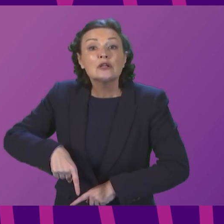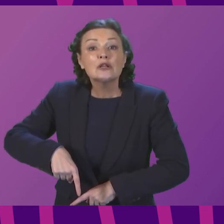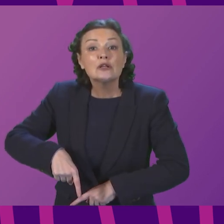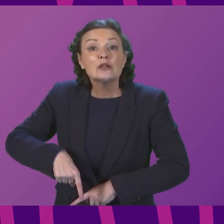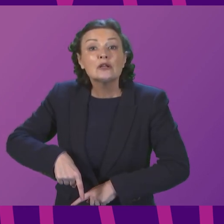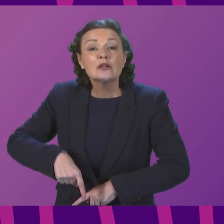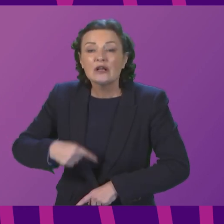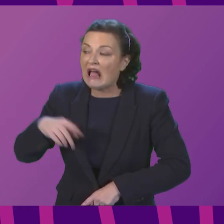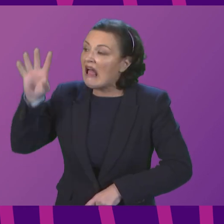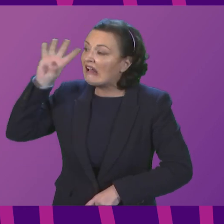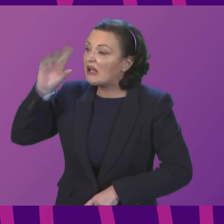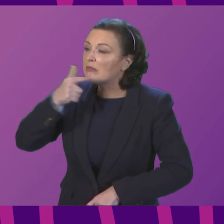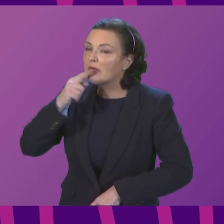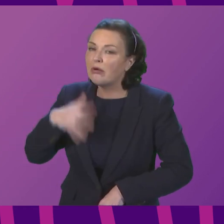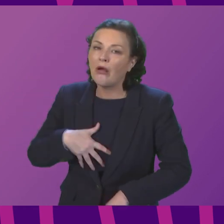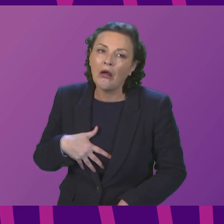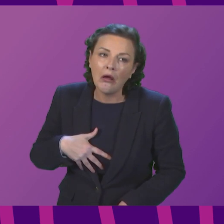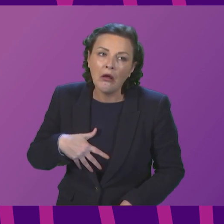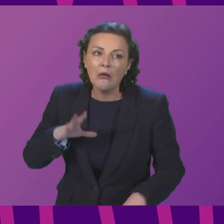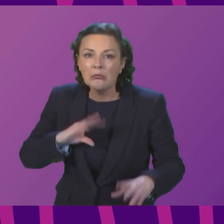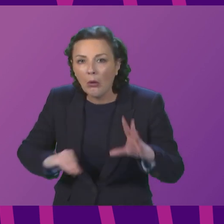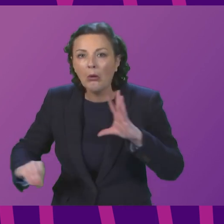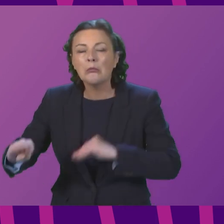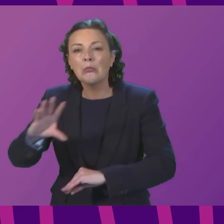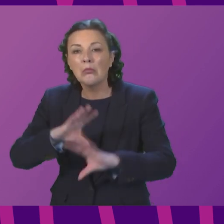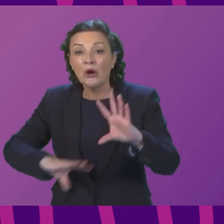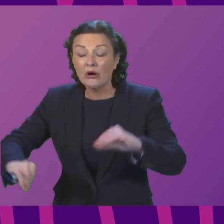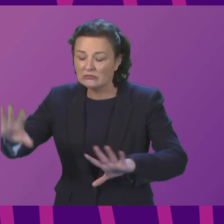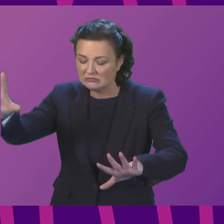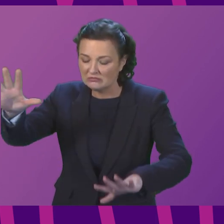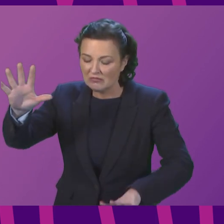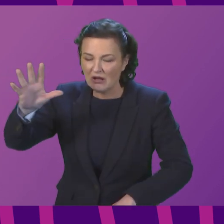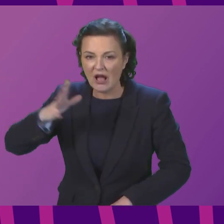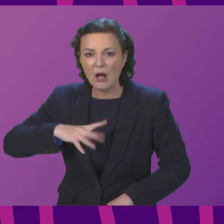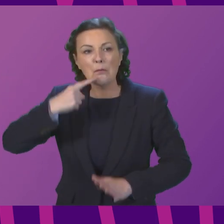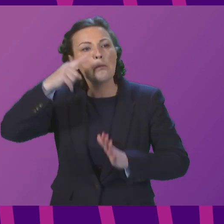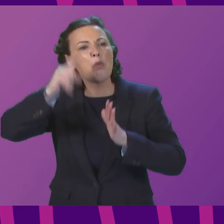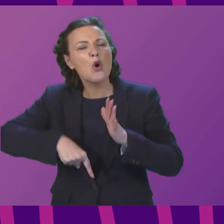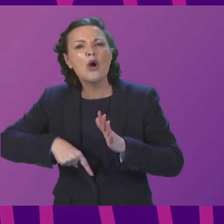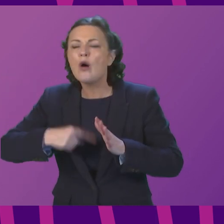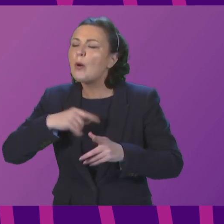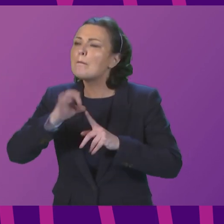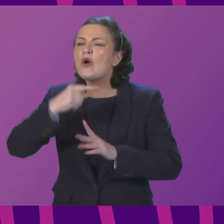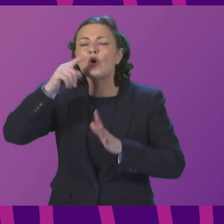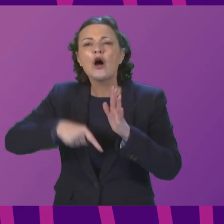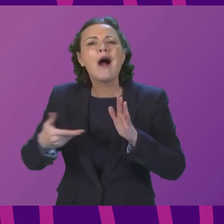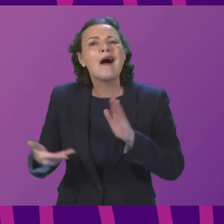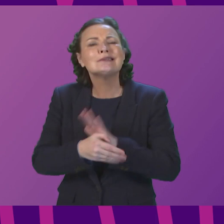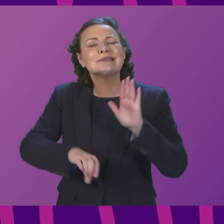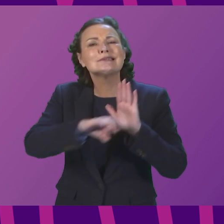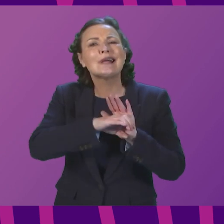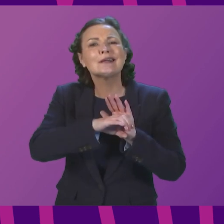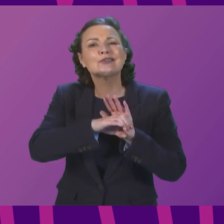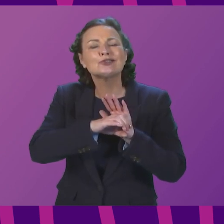I can hear groans already because they know what's coming. I wish to raise a point of order under Section 7.6 of the Standing